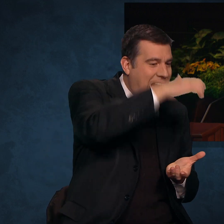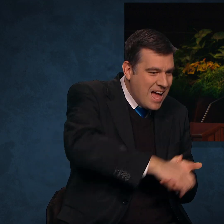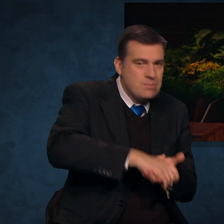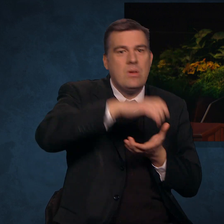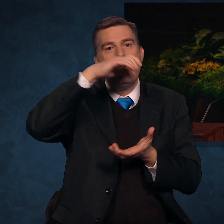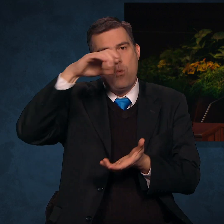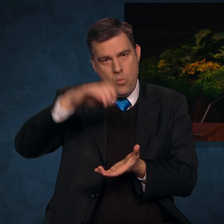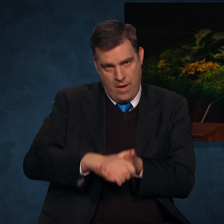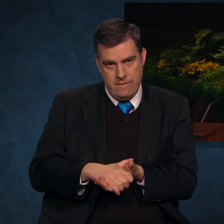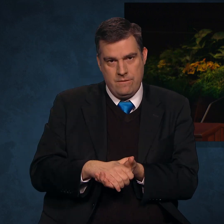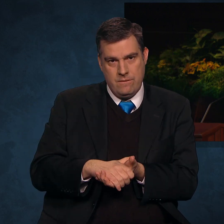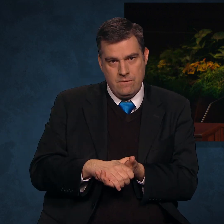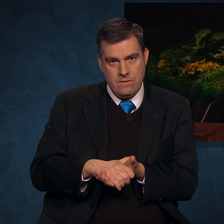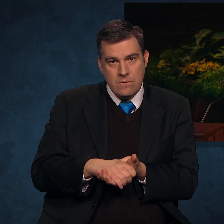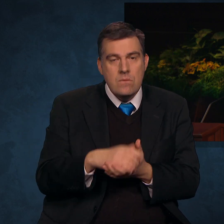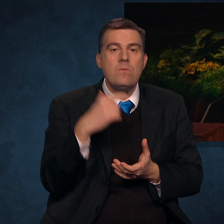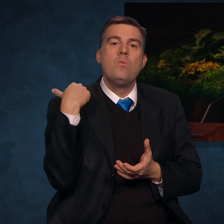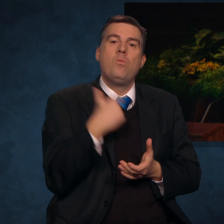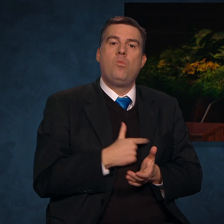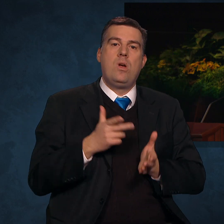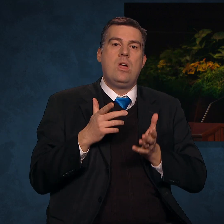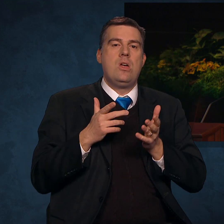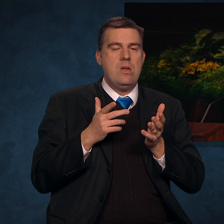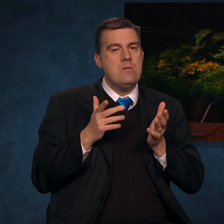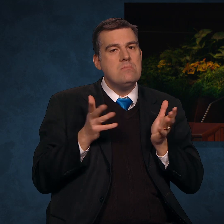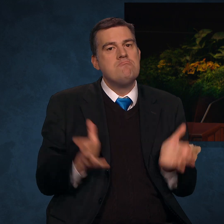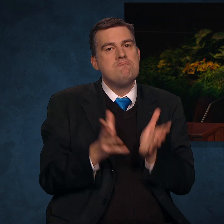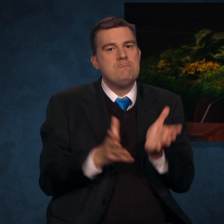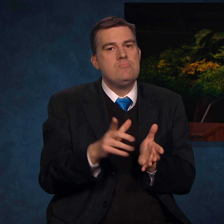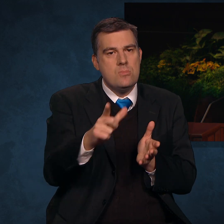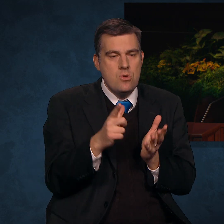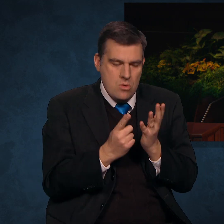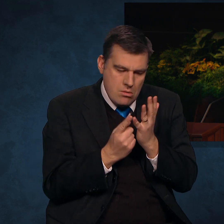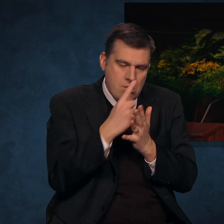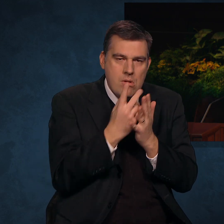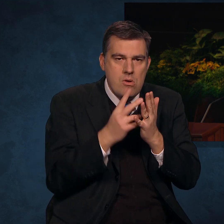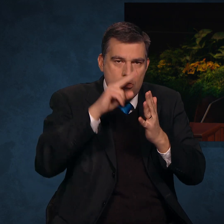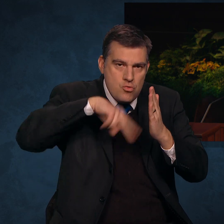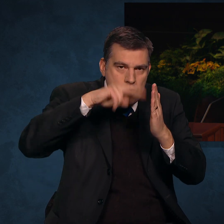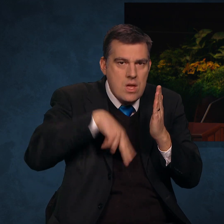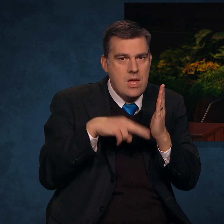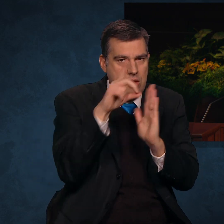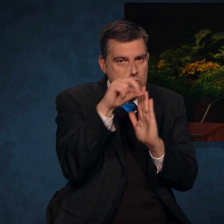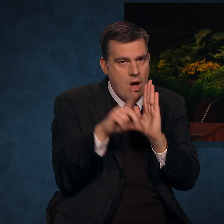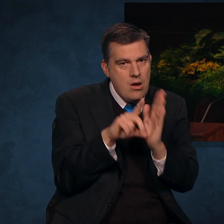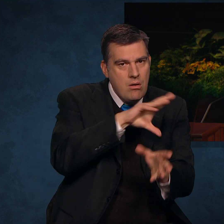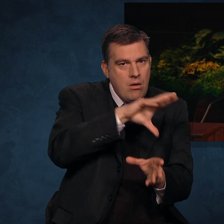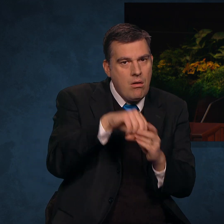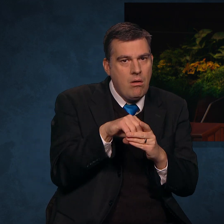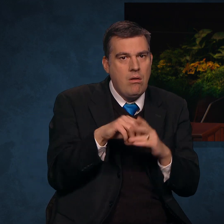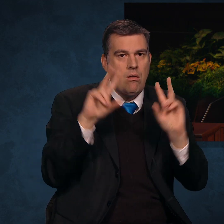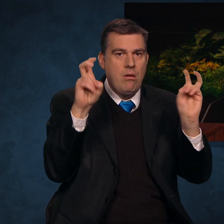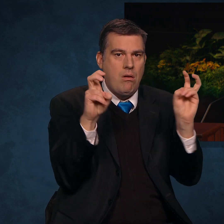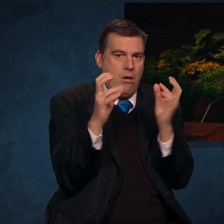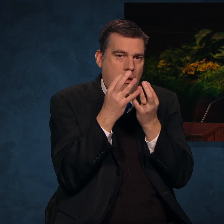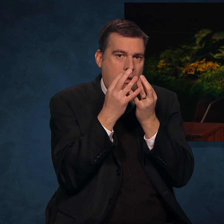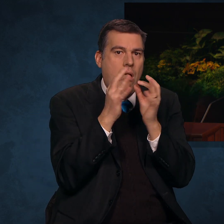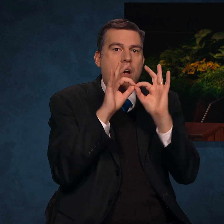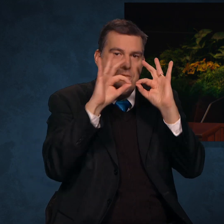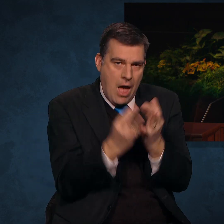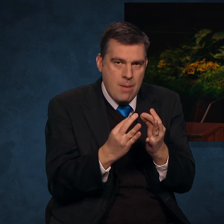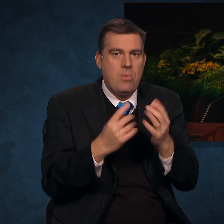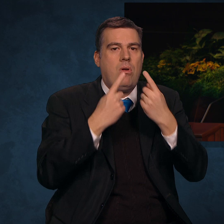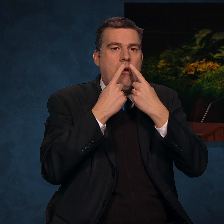husband and wife. We urge you to review the doctrine contained in the family a